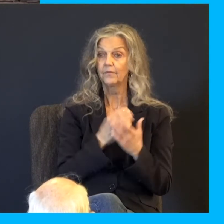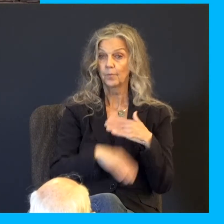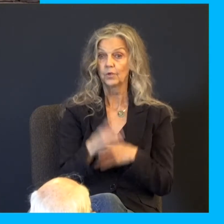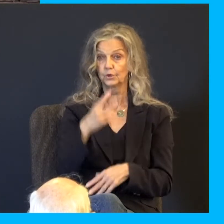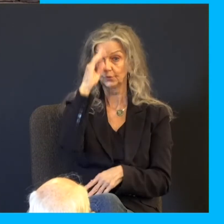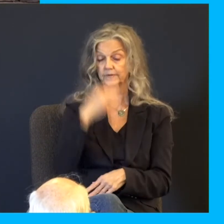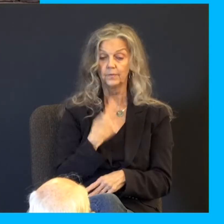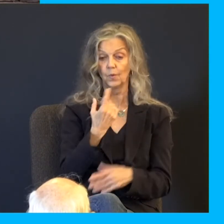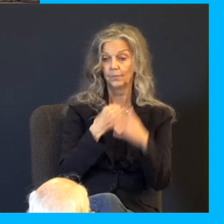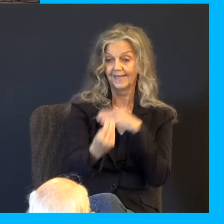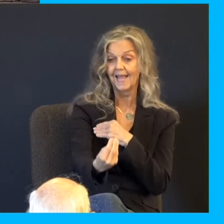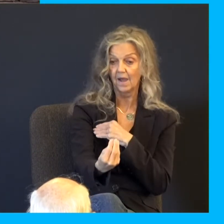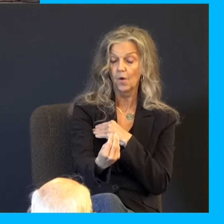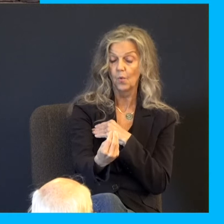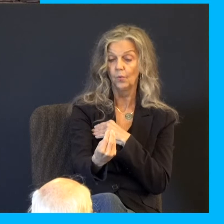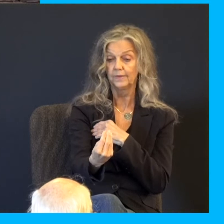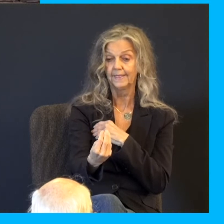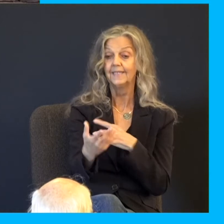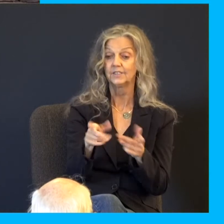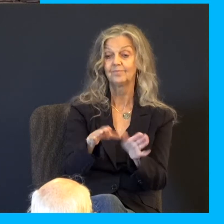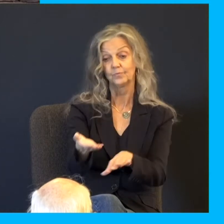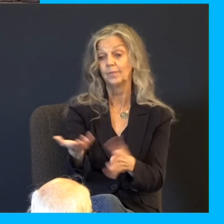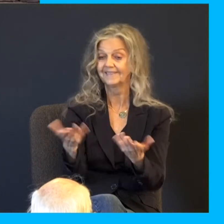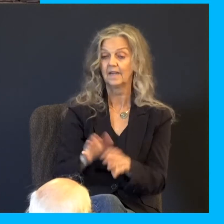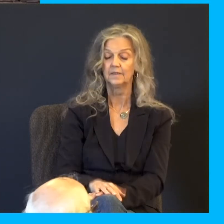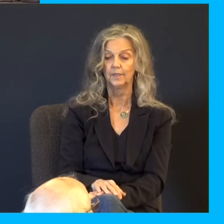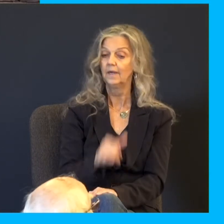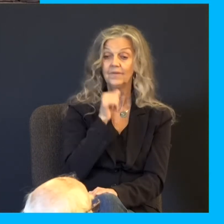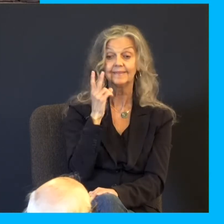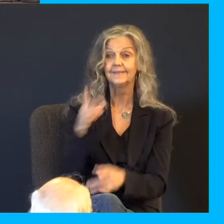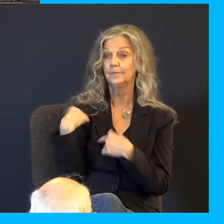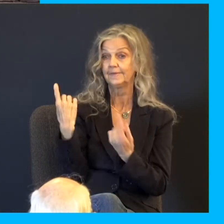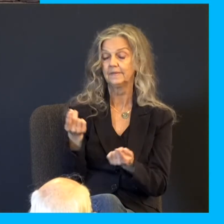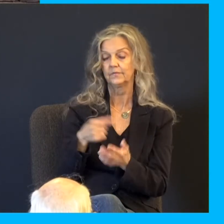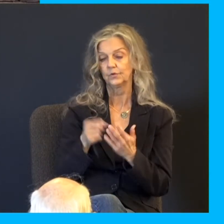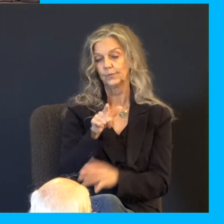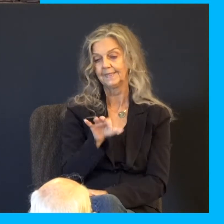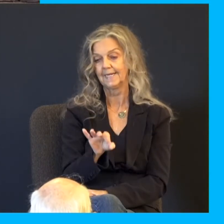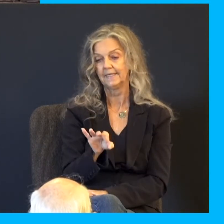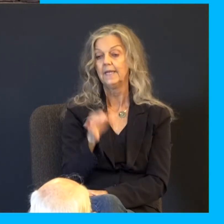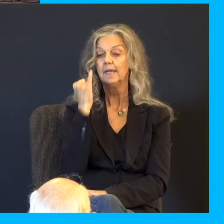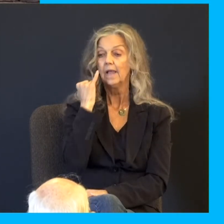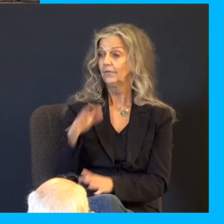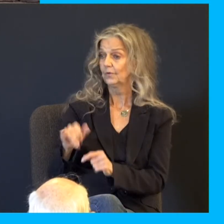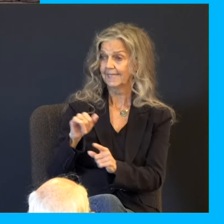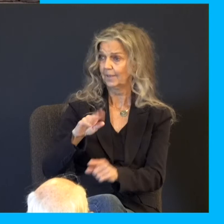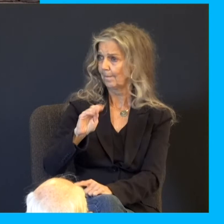said, Surely he is torn in pieces. And I saw him not since. Verse 29, And if you take this, Benjamin, also from